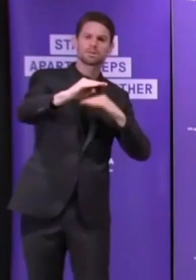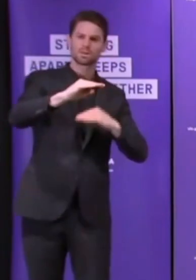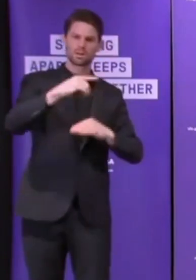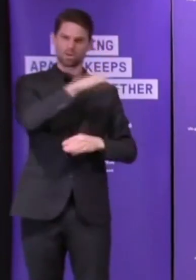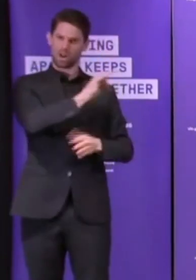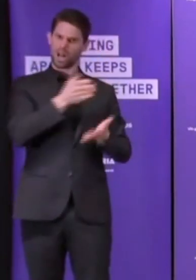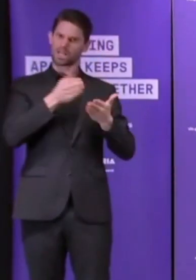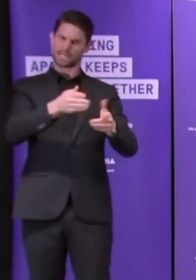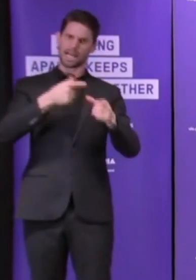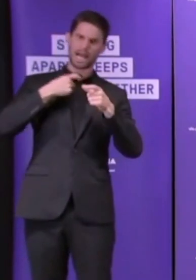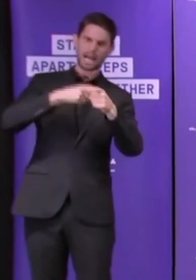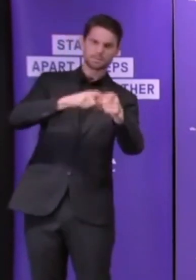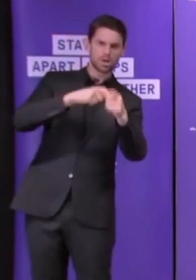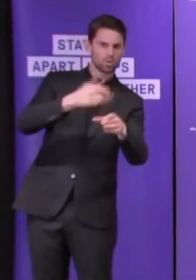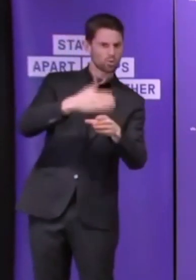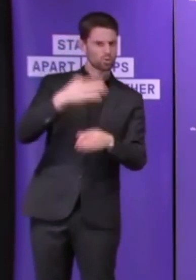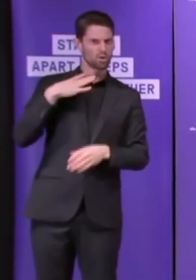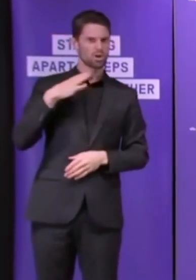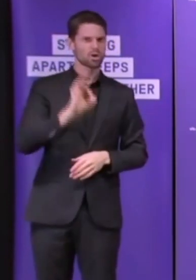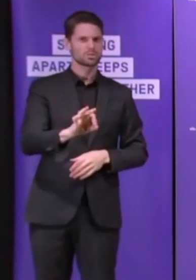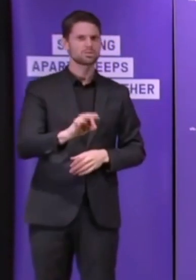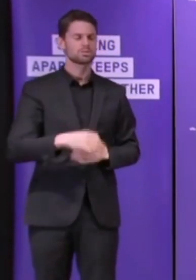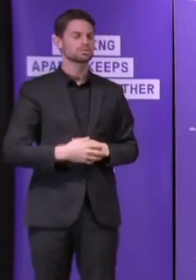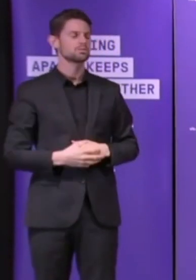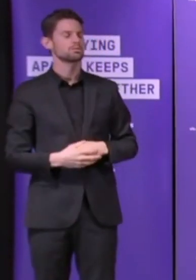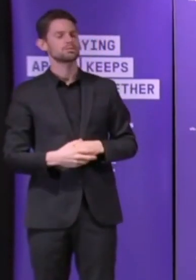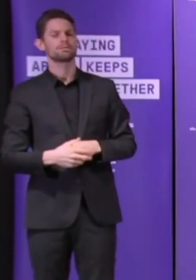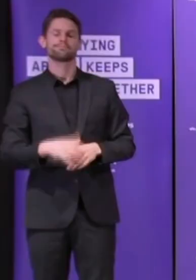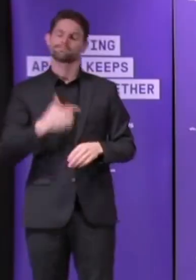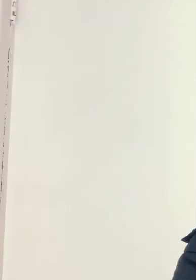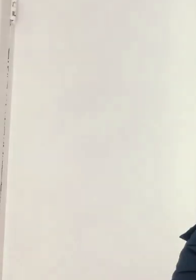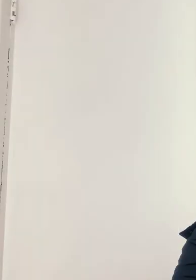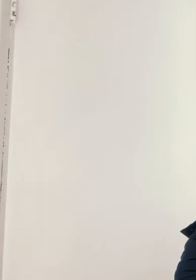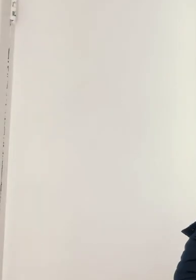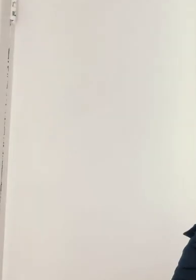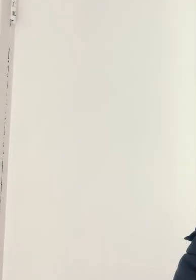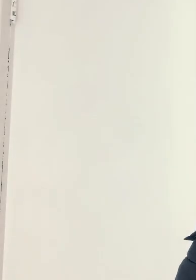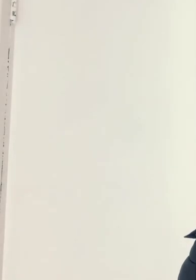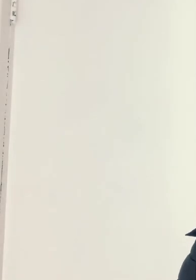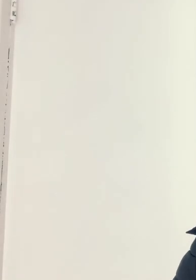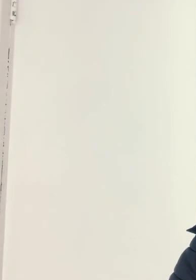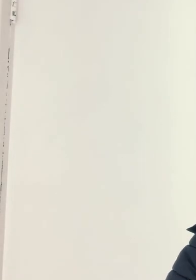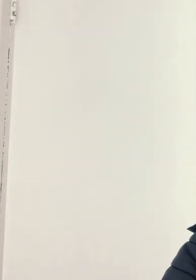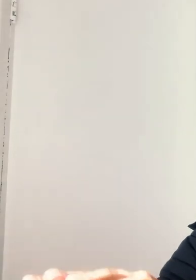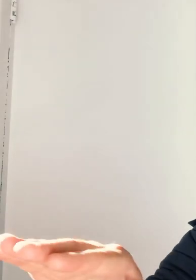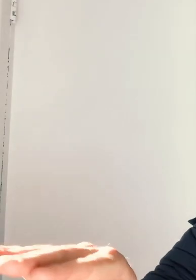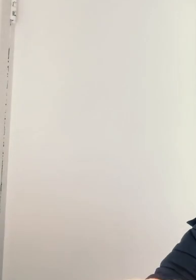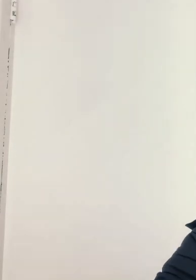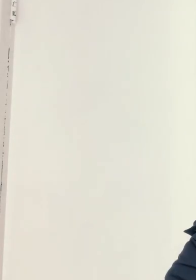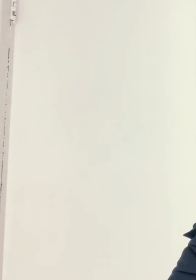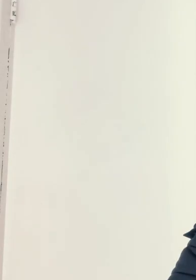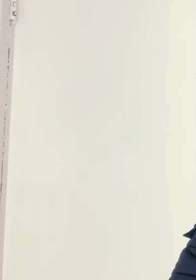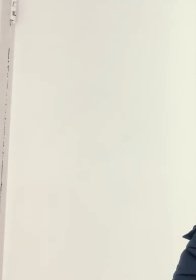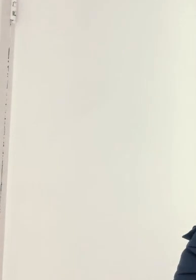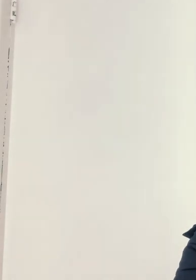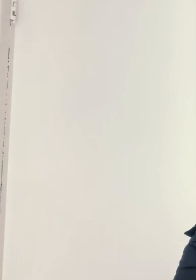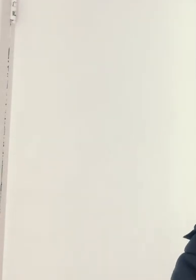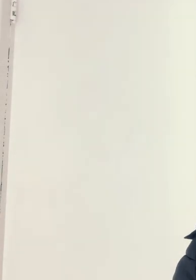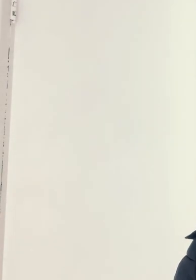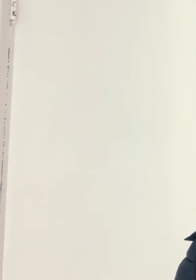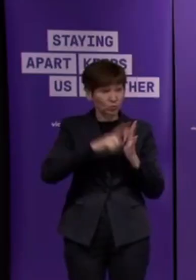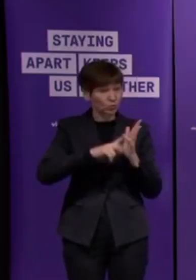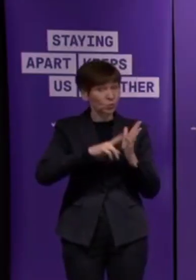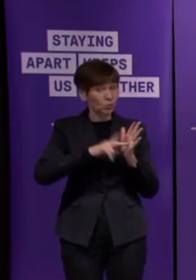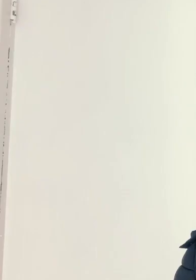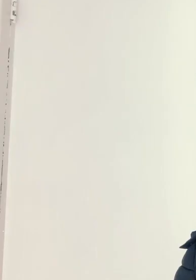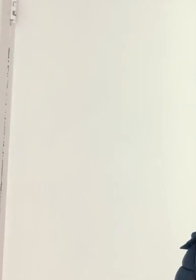line. Can I say to you that it's always very challenging when you have to draw a line? So it's basically a line, then another line, kind of like an